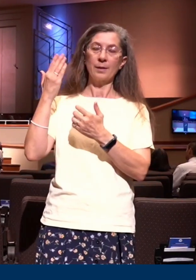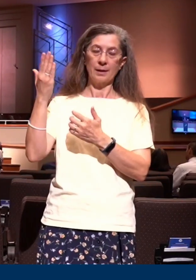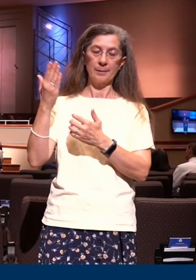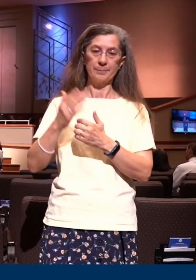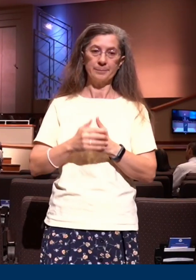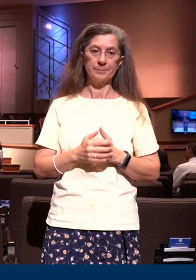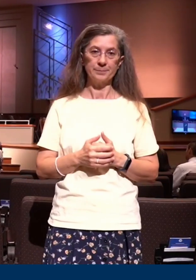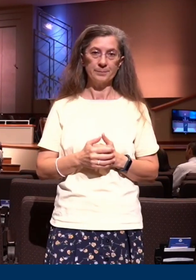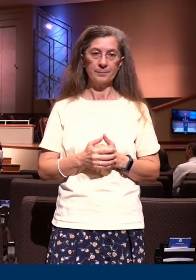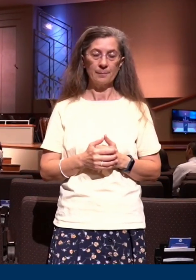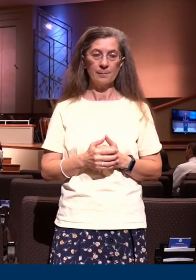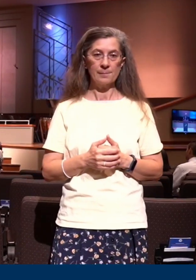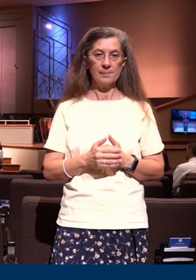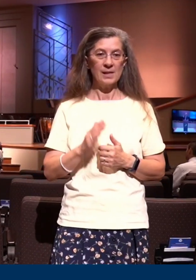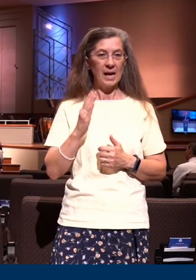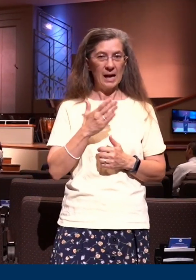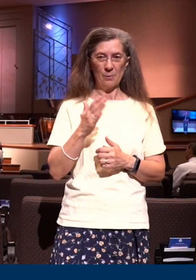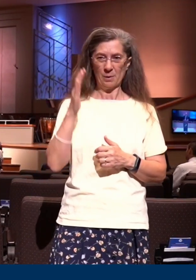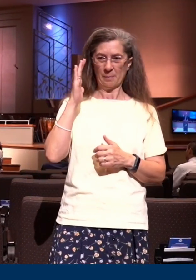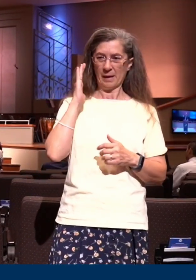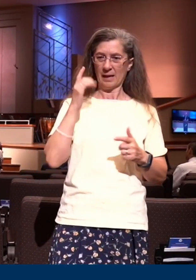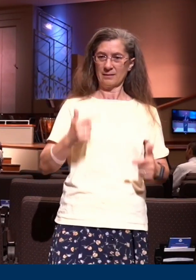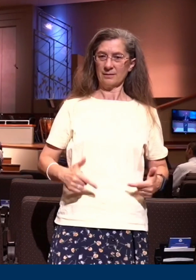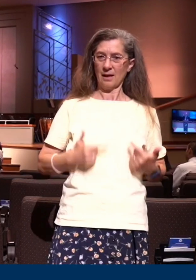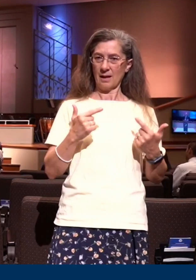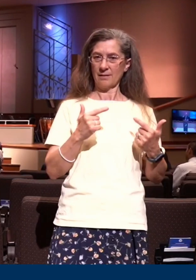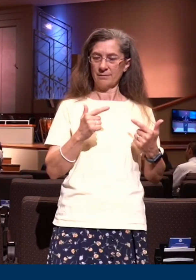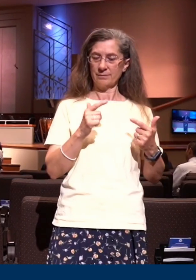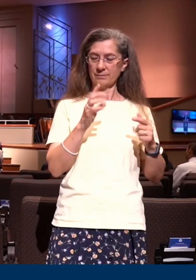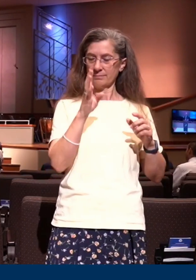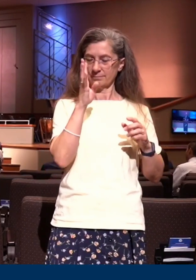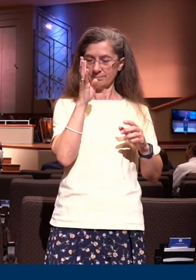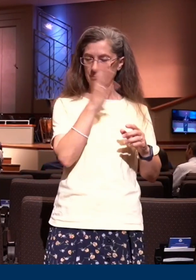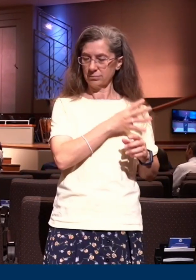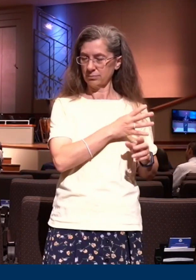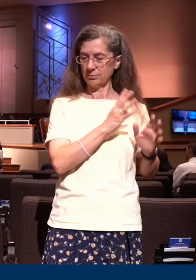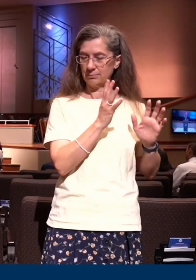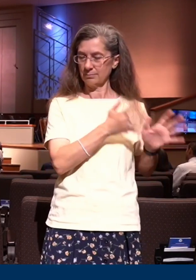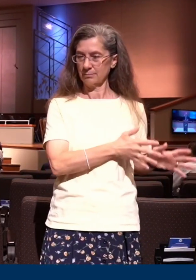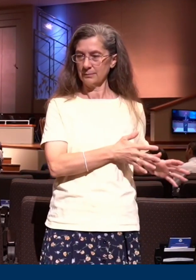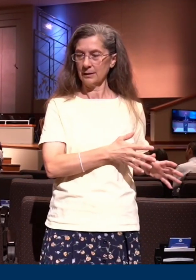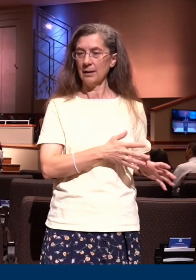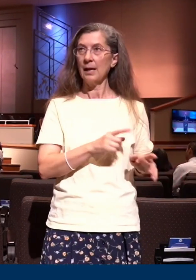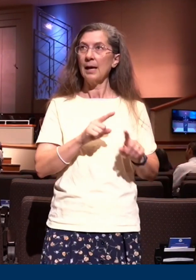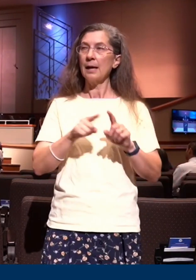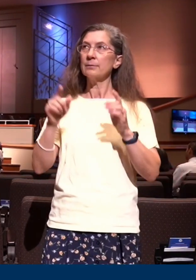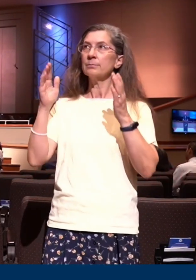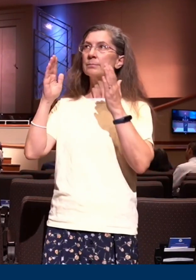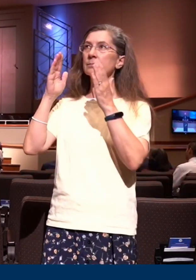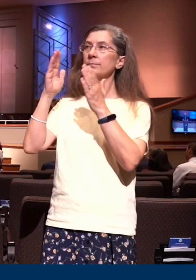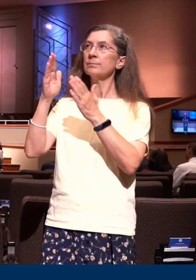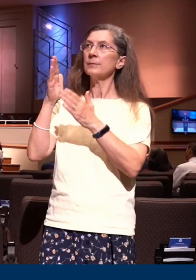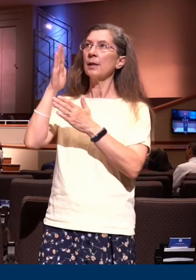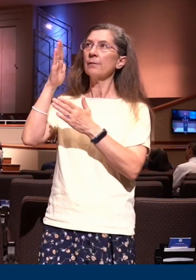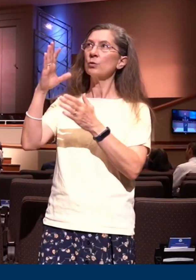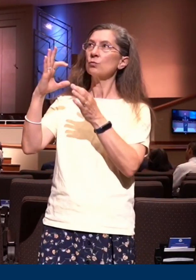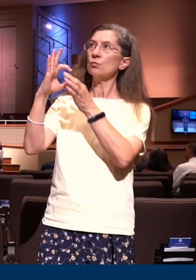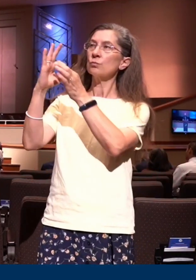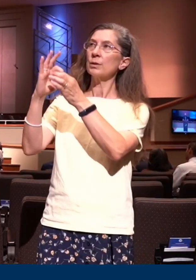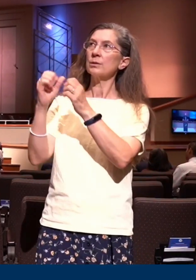life of sin and we focus on the blessedness of our relationship with Christ and the future of our relationship with Christ. According to